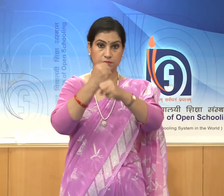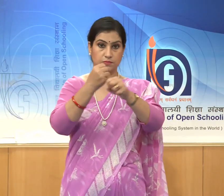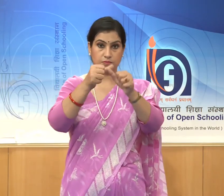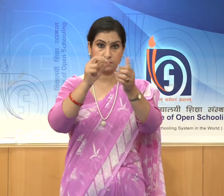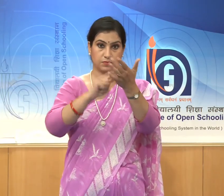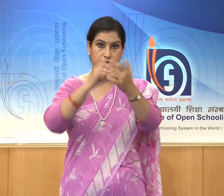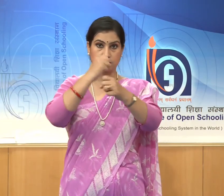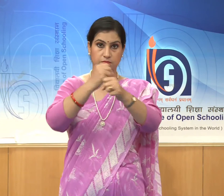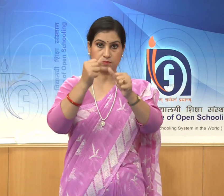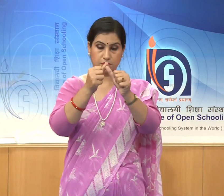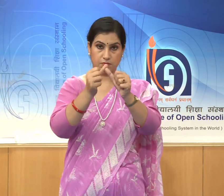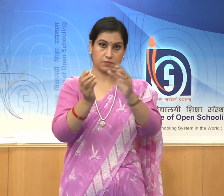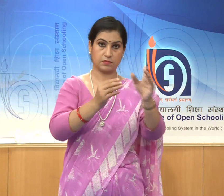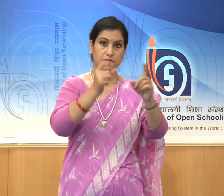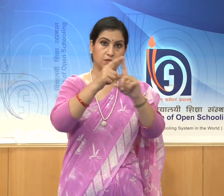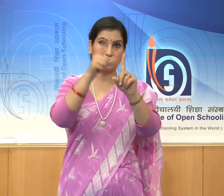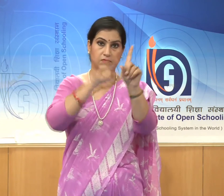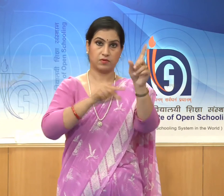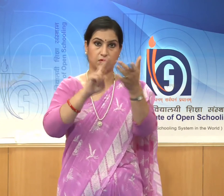in the East.